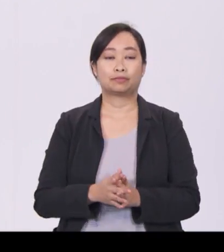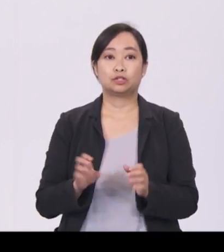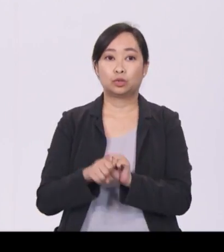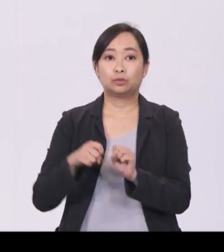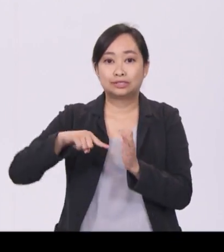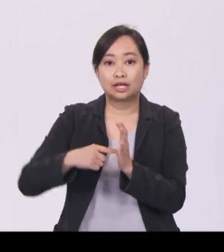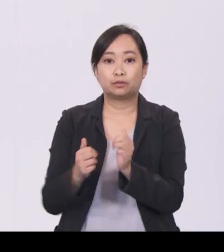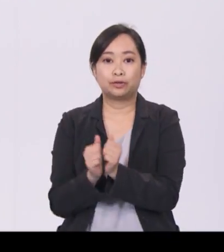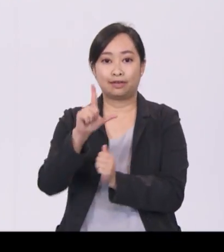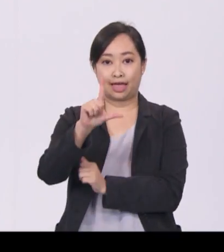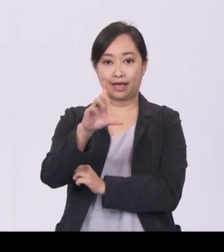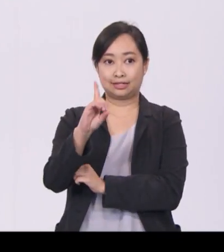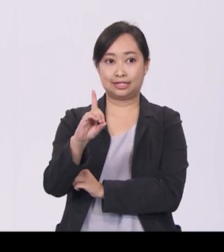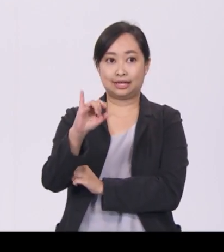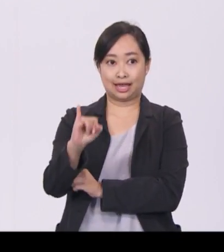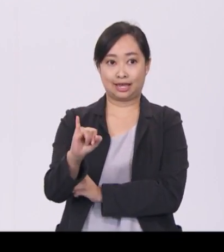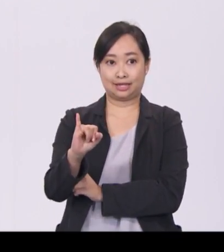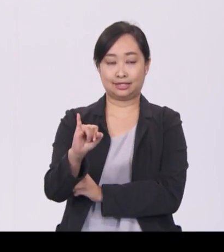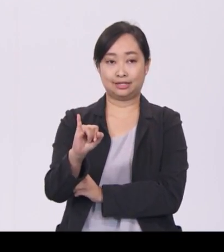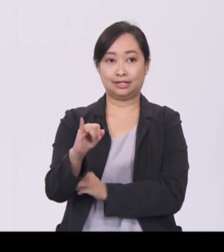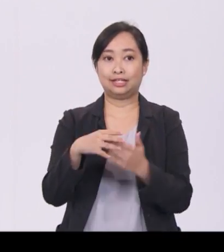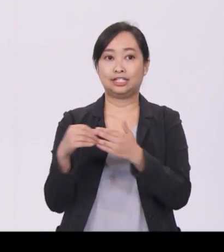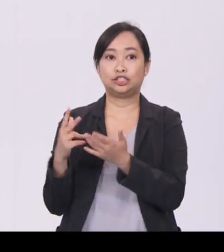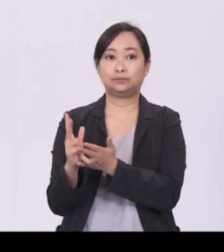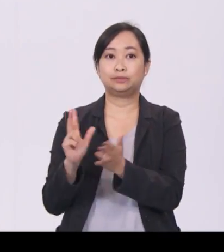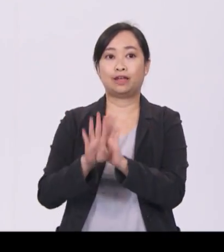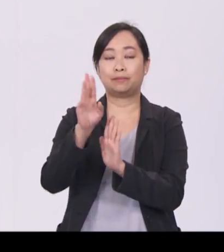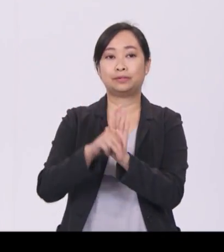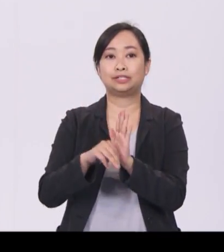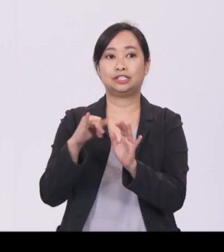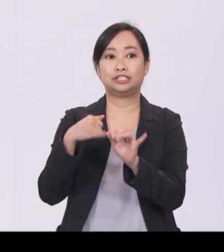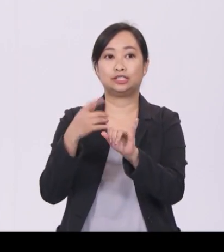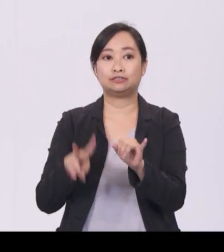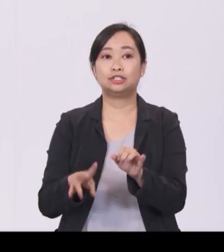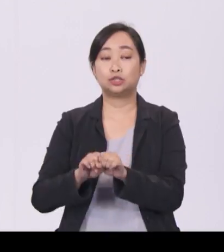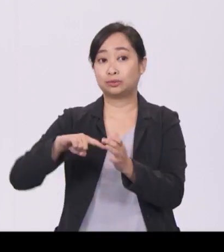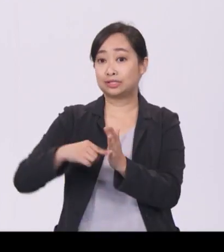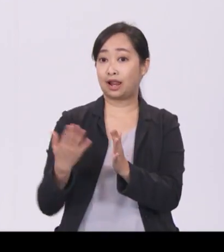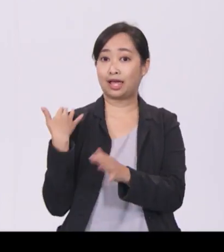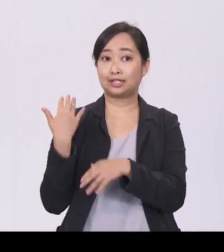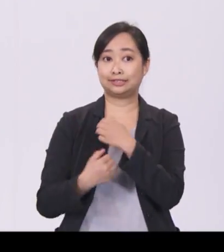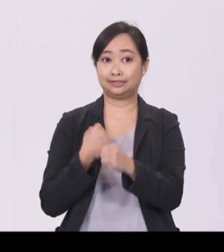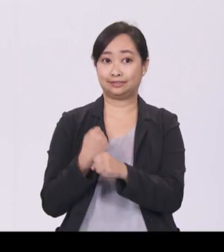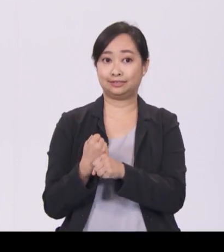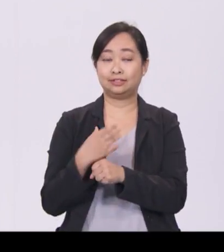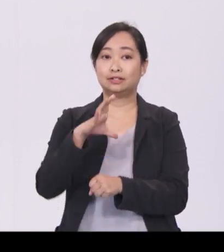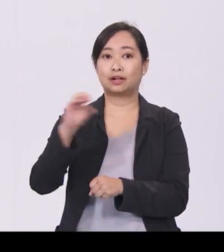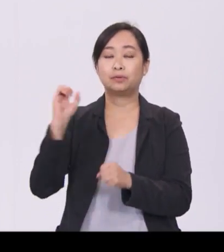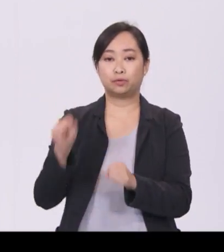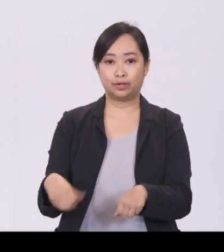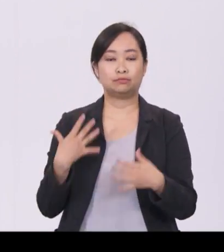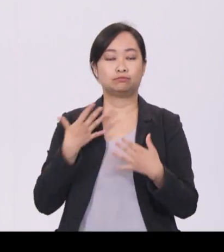Since it started last year, companies have committed to train almost 200 Singaporeans with over 180 more in the pipeline.